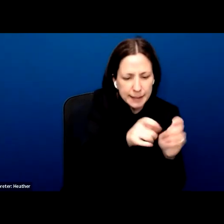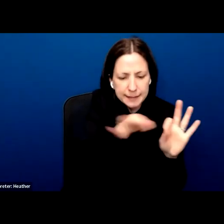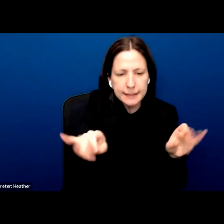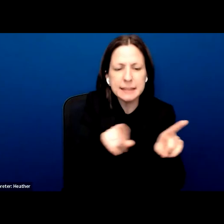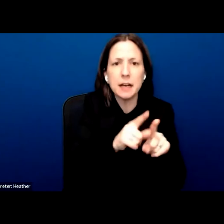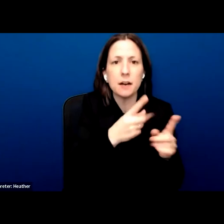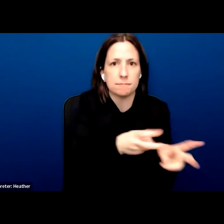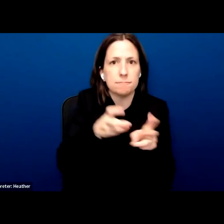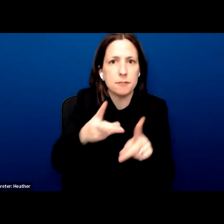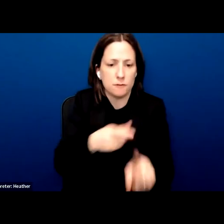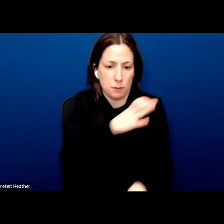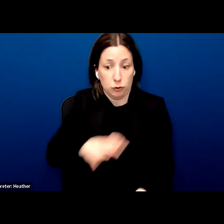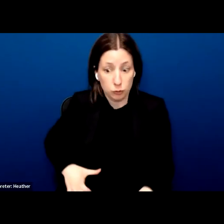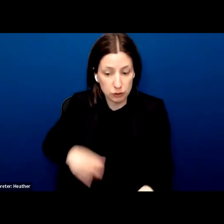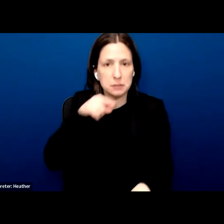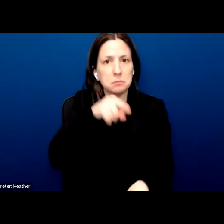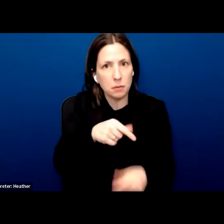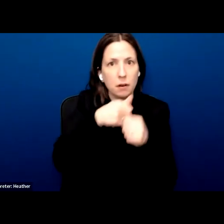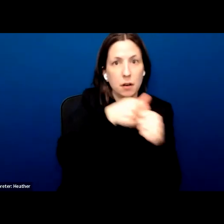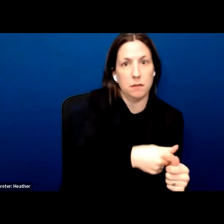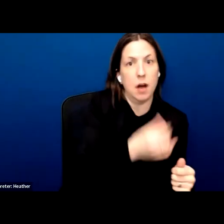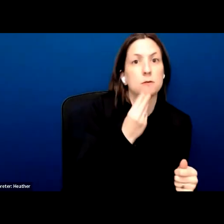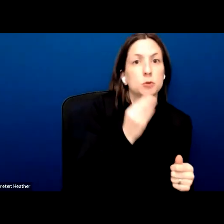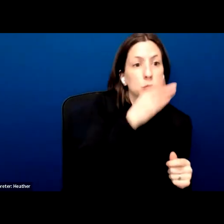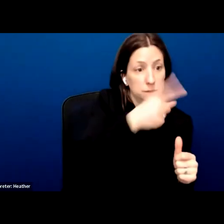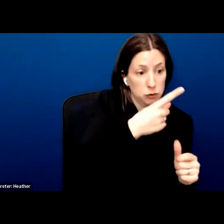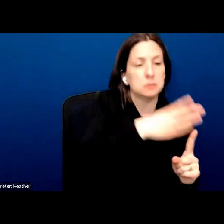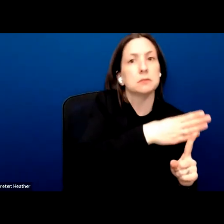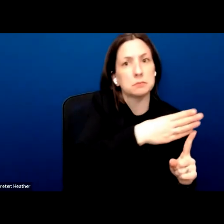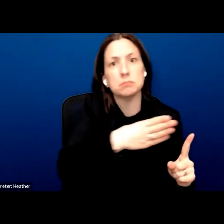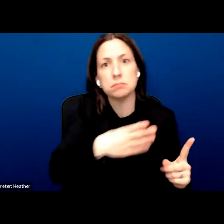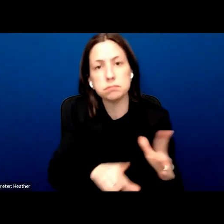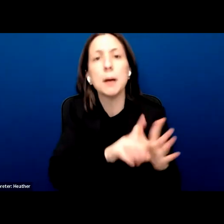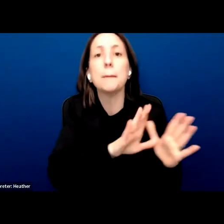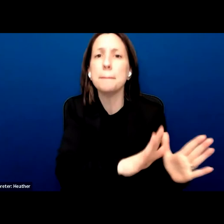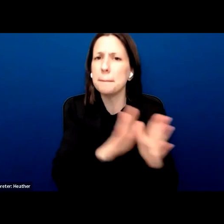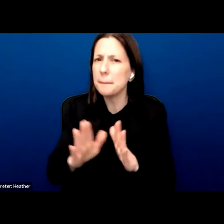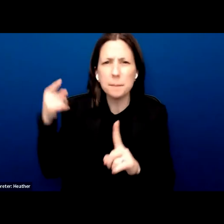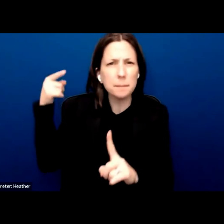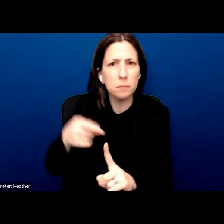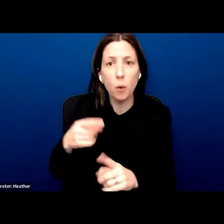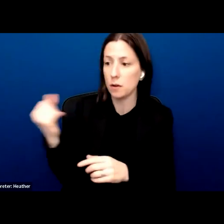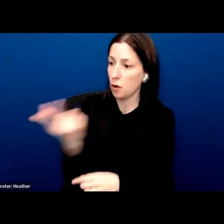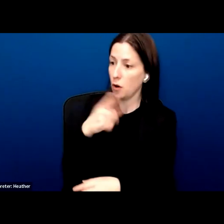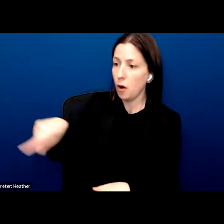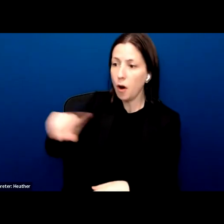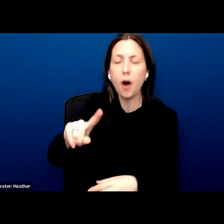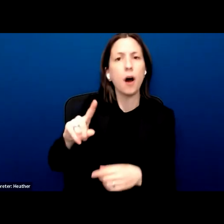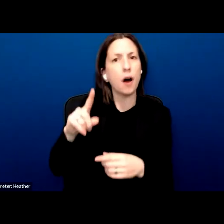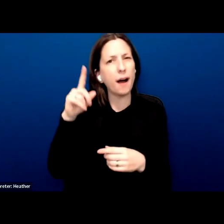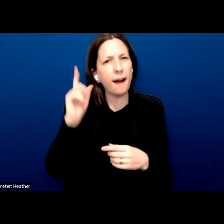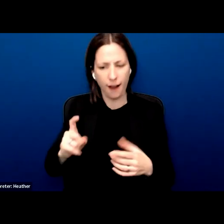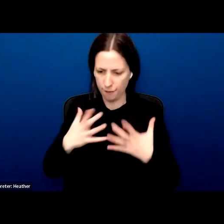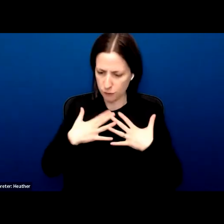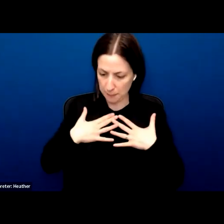has its own version of that of how we are called to treat others in the name of the Holy One. You can look these